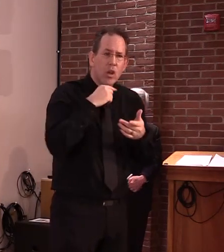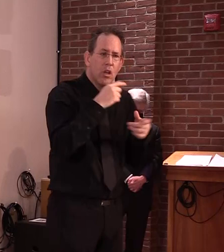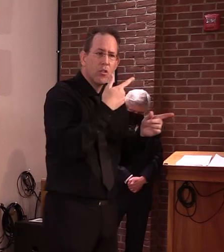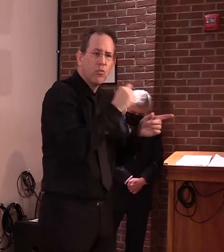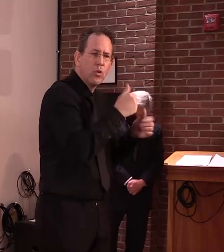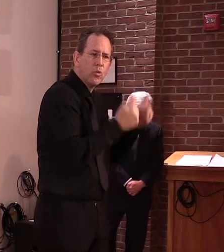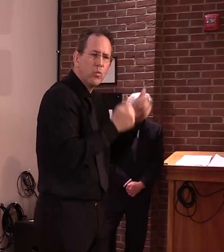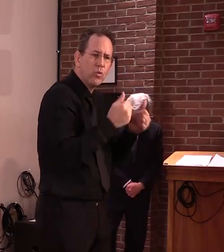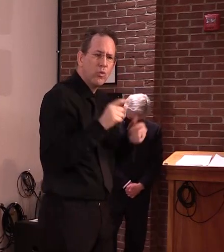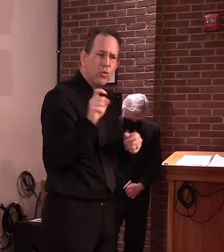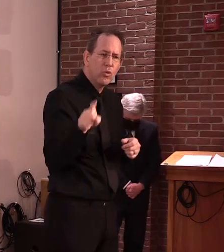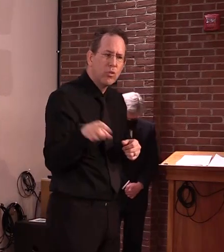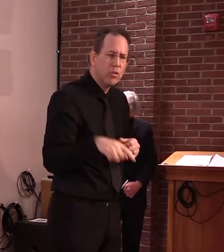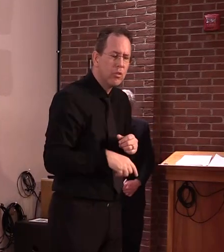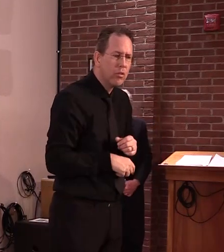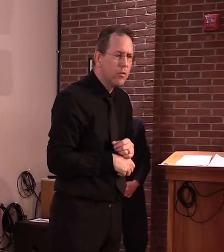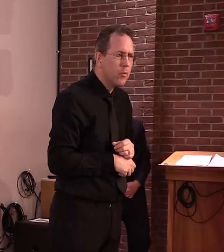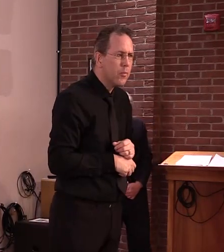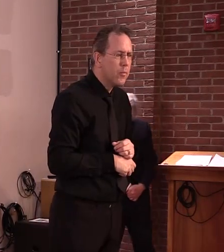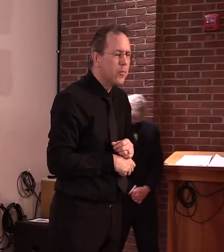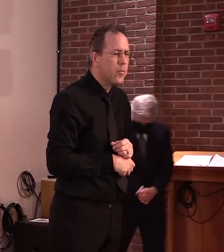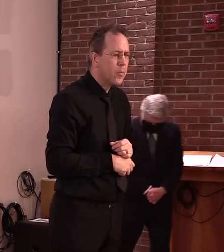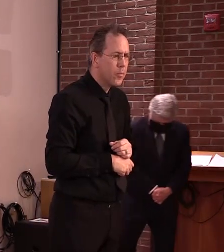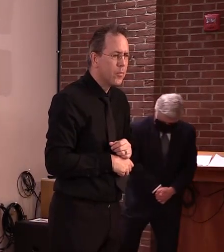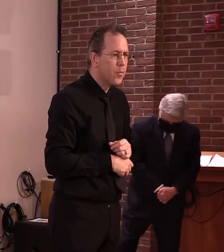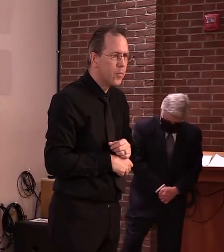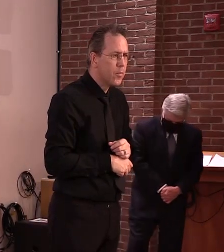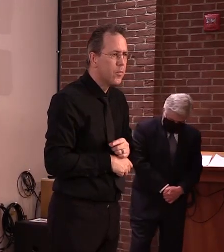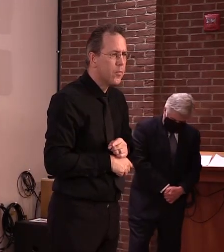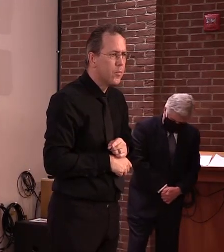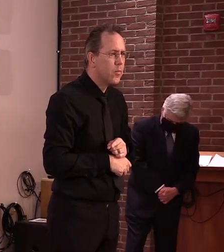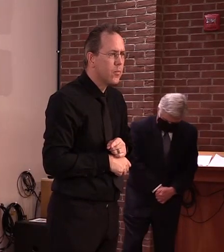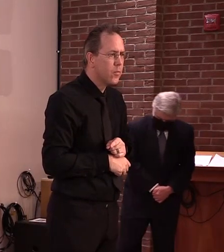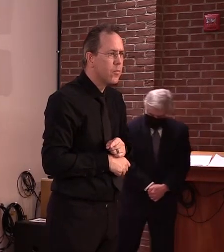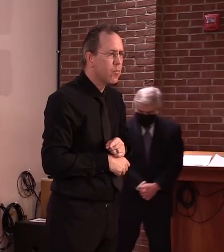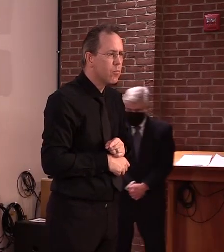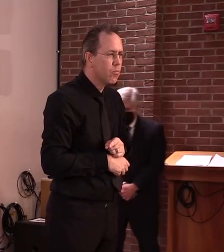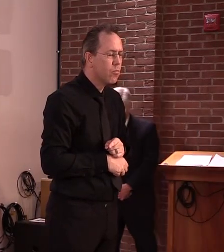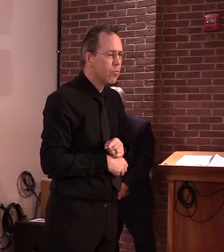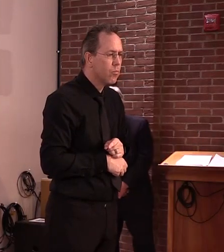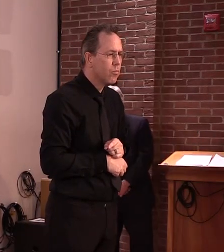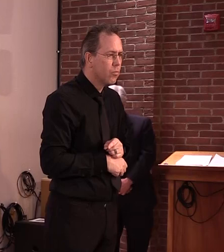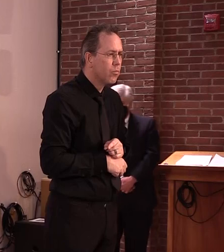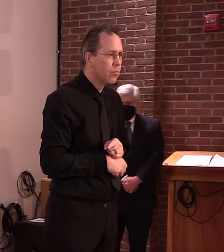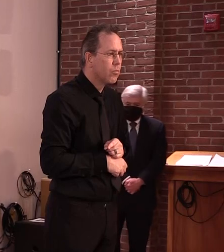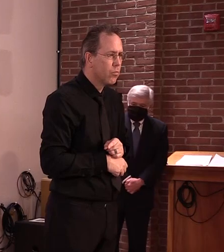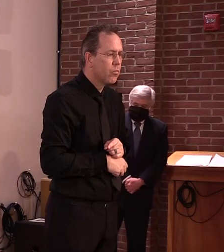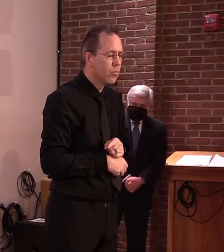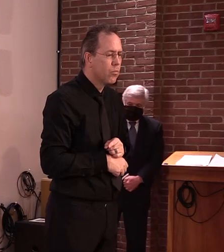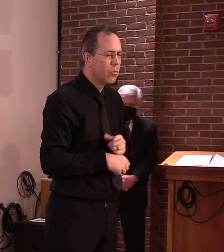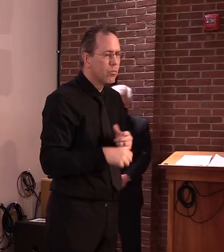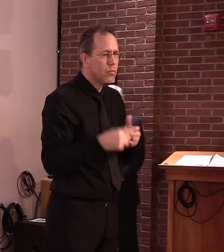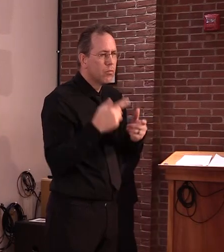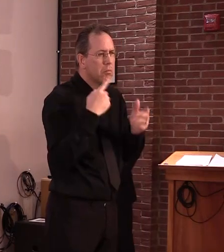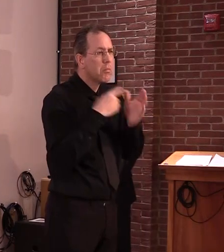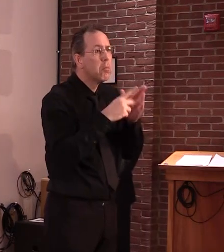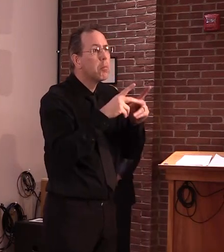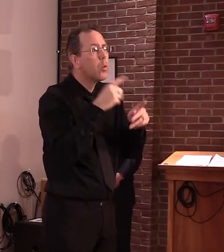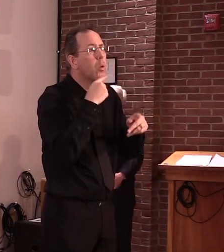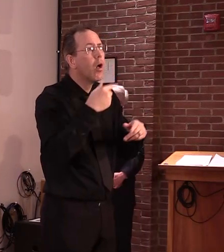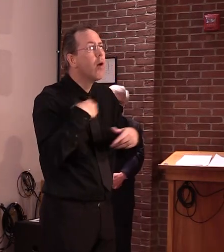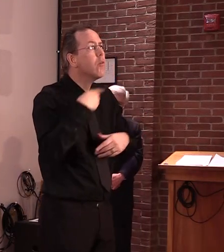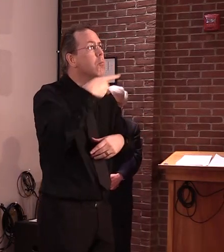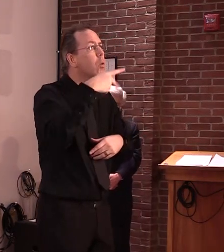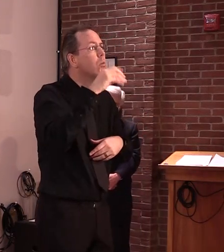serves parts of Franklin, Berkshire, Bakersfield, Montgomery, Fairfield. And so, you know, it's